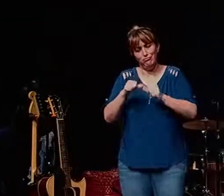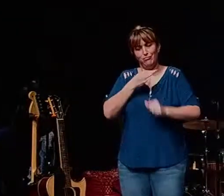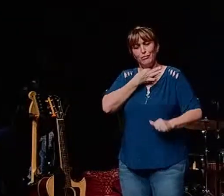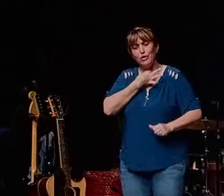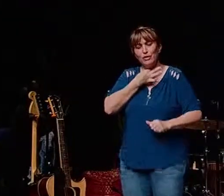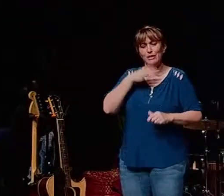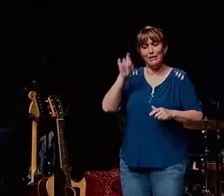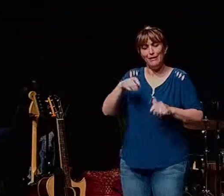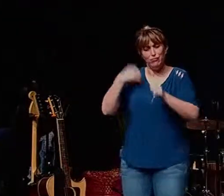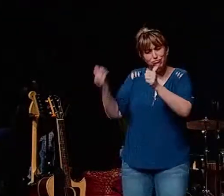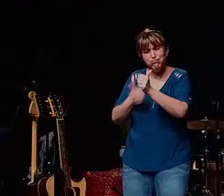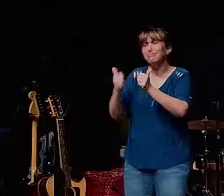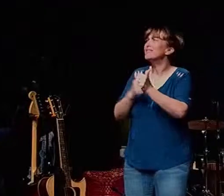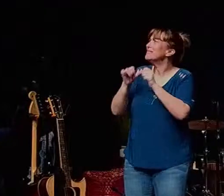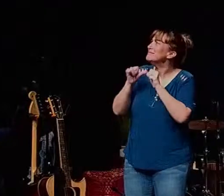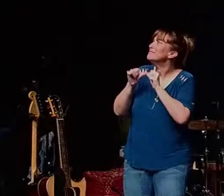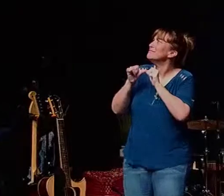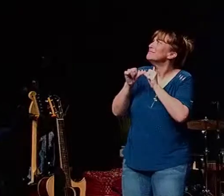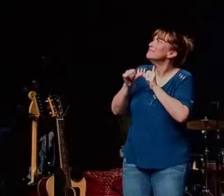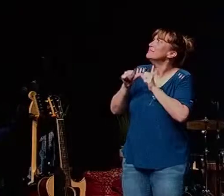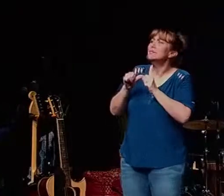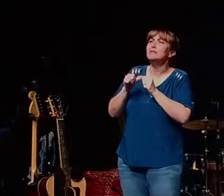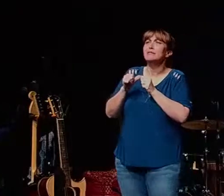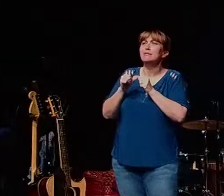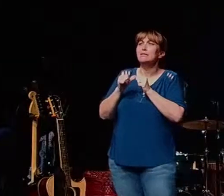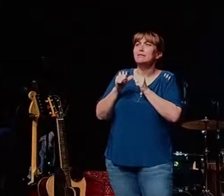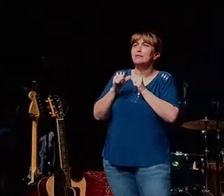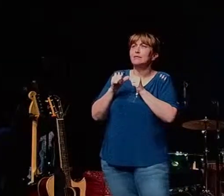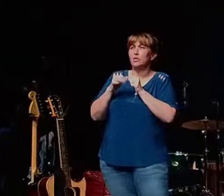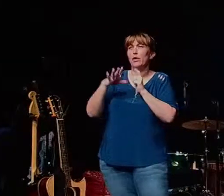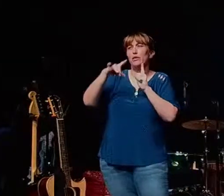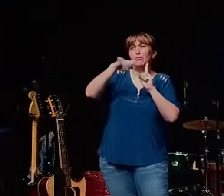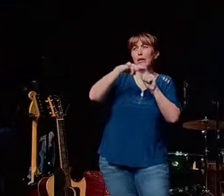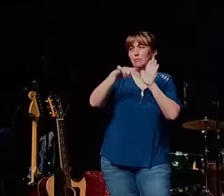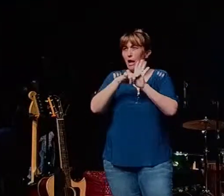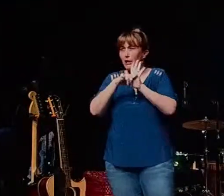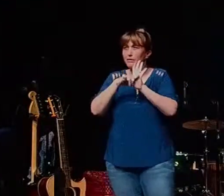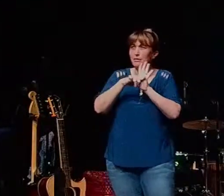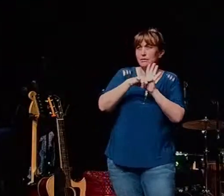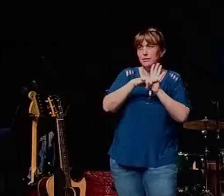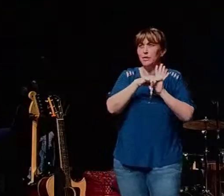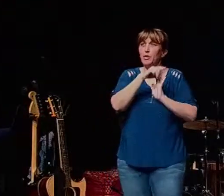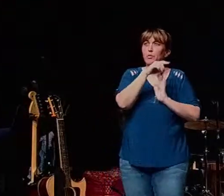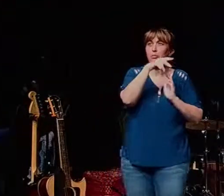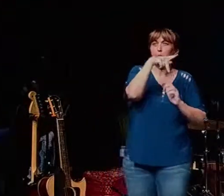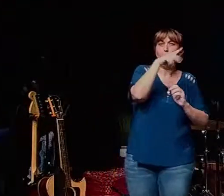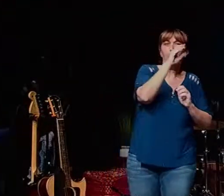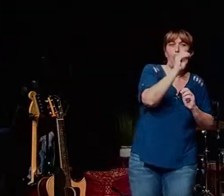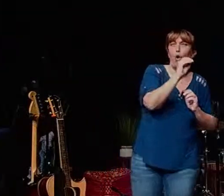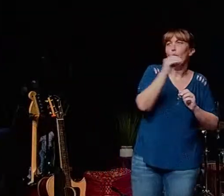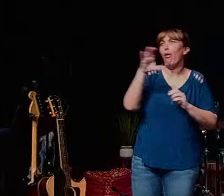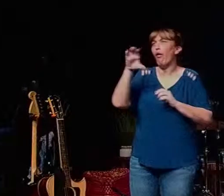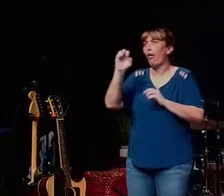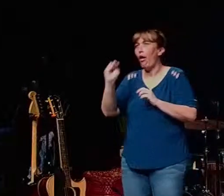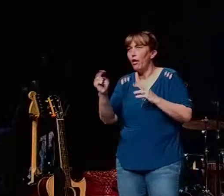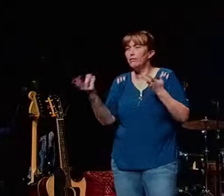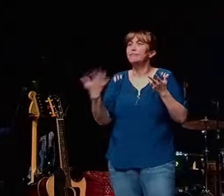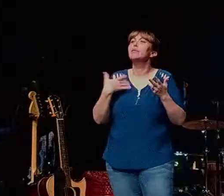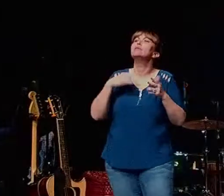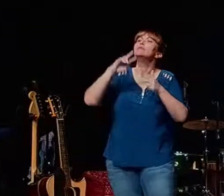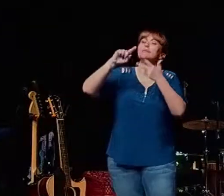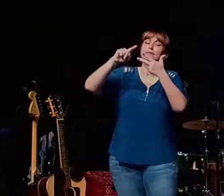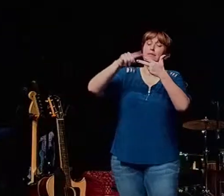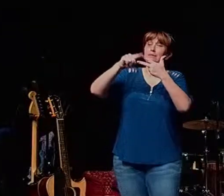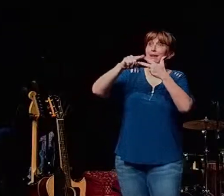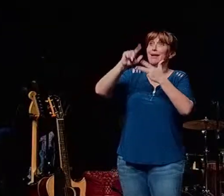i need to pursue that's the enlightened seeker so there's a plus and a minus right the a pro and a con second type of seeker is the limping